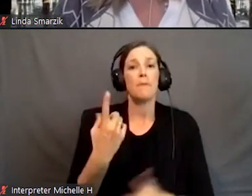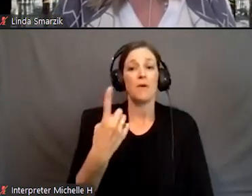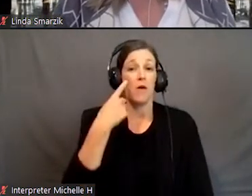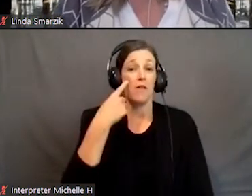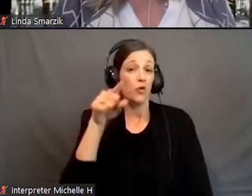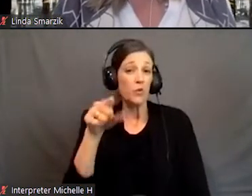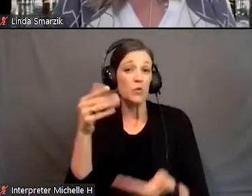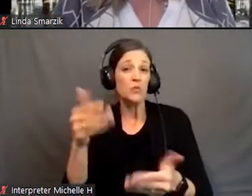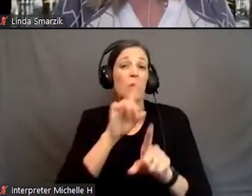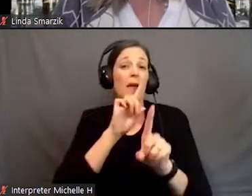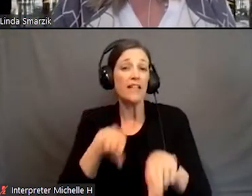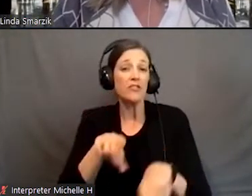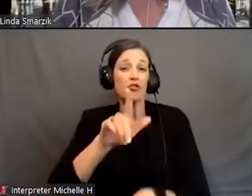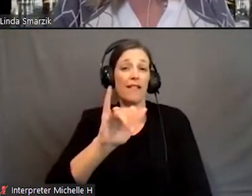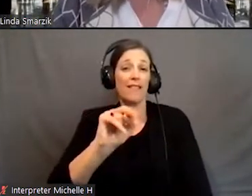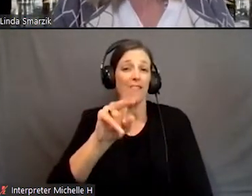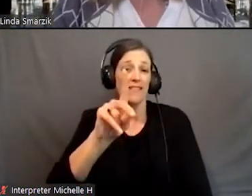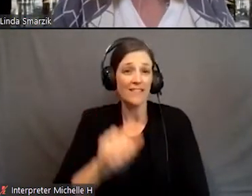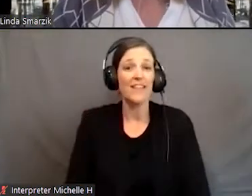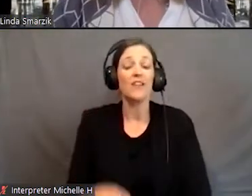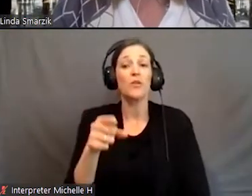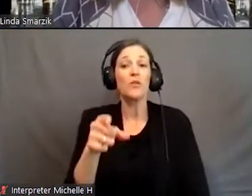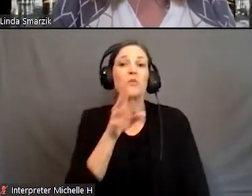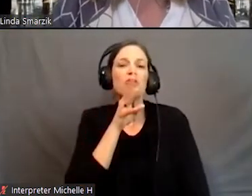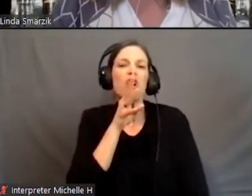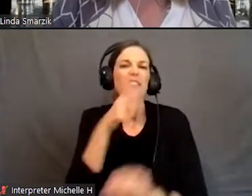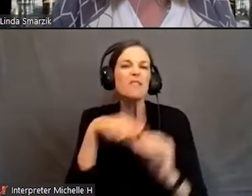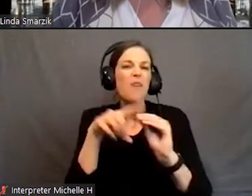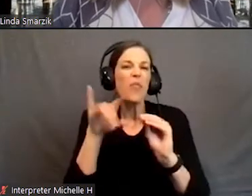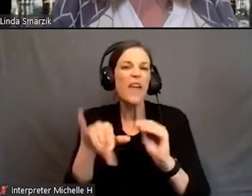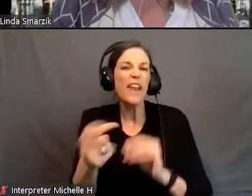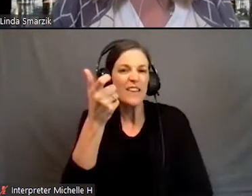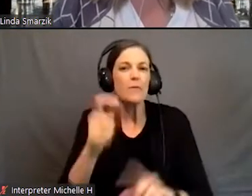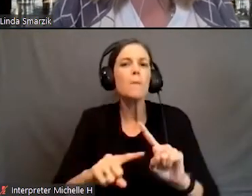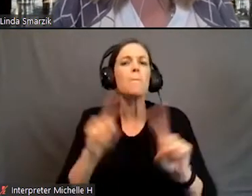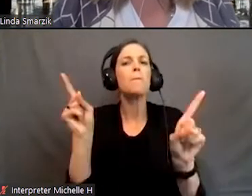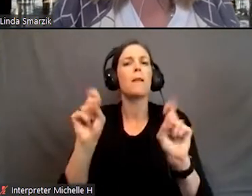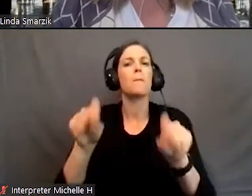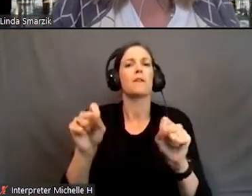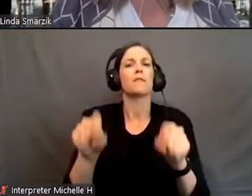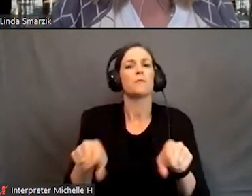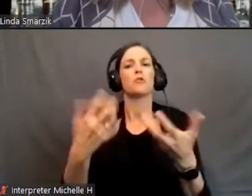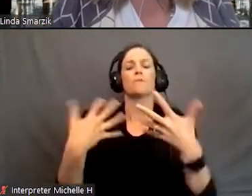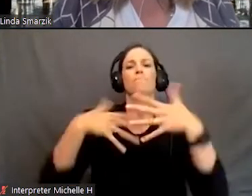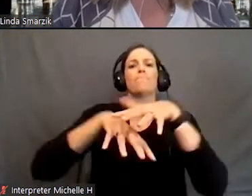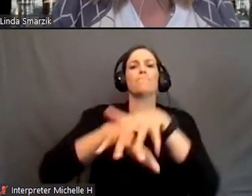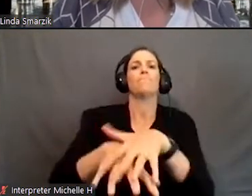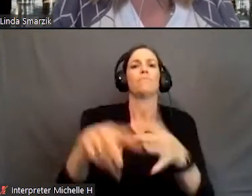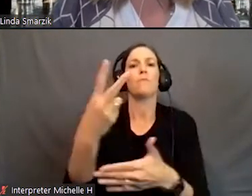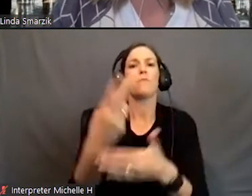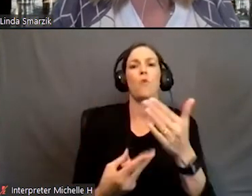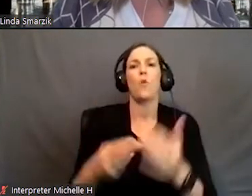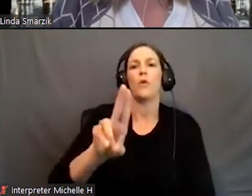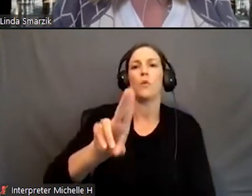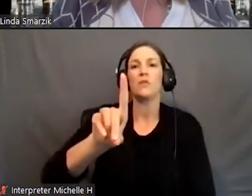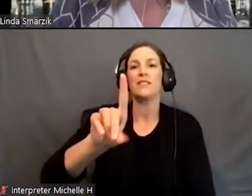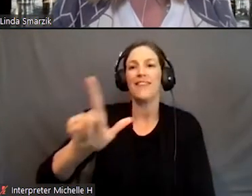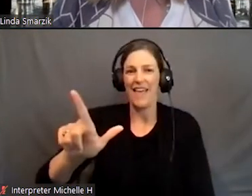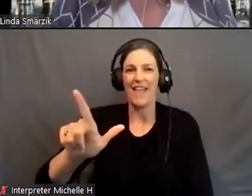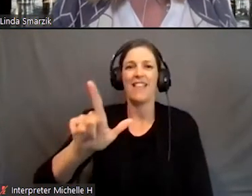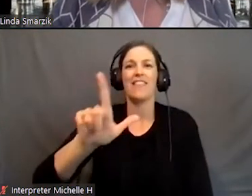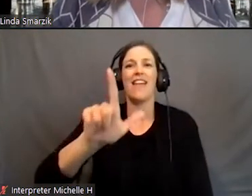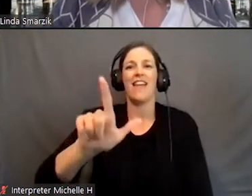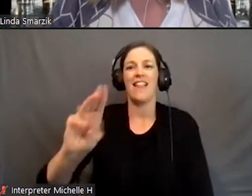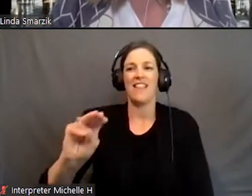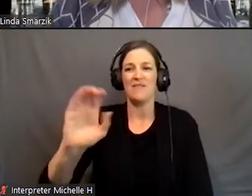answer Linda, you spoke to it a little bit, but is it possible to merge both the UDL that LMC